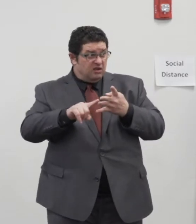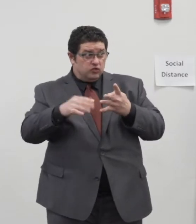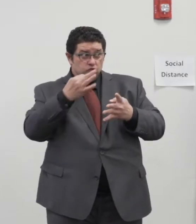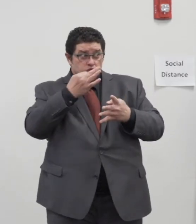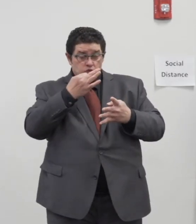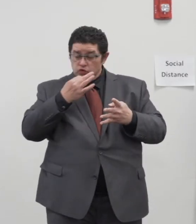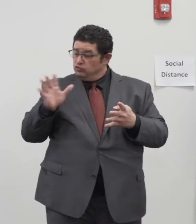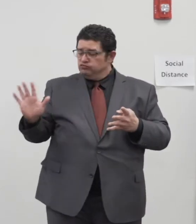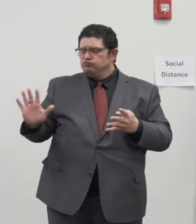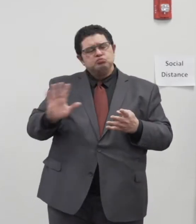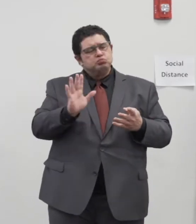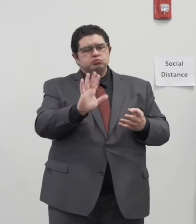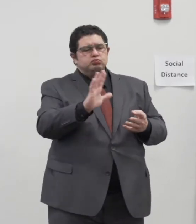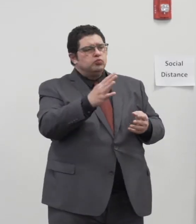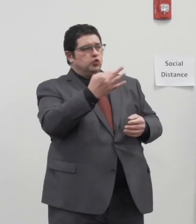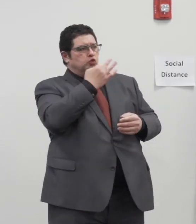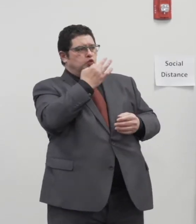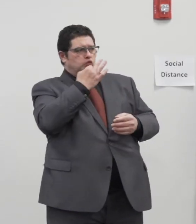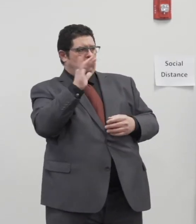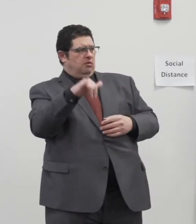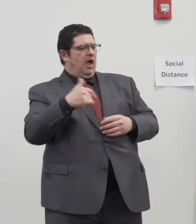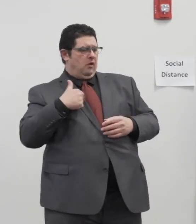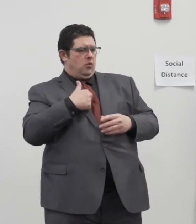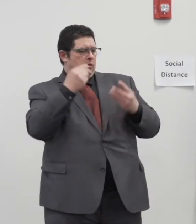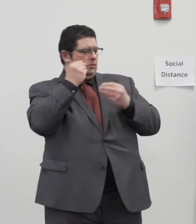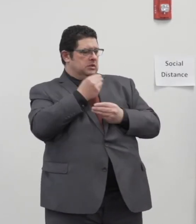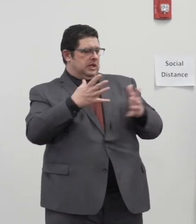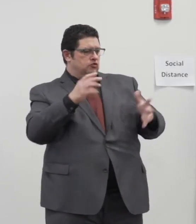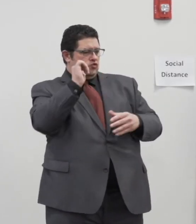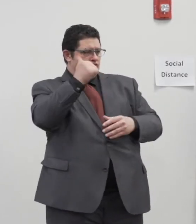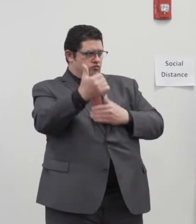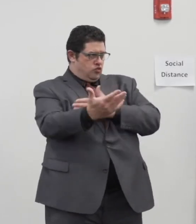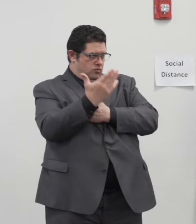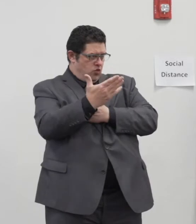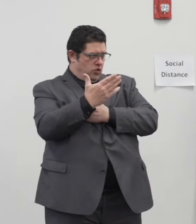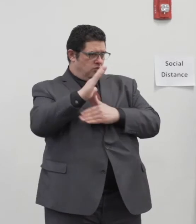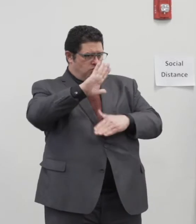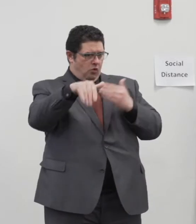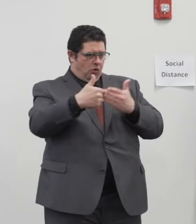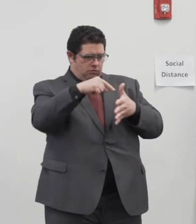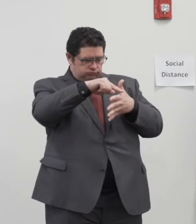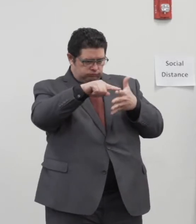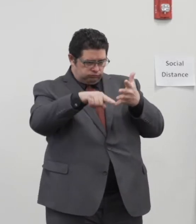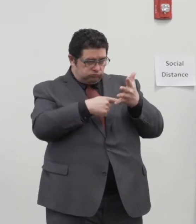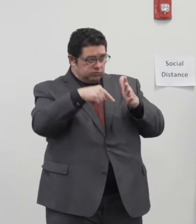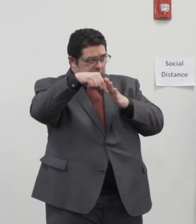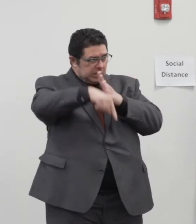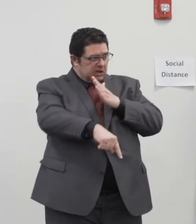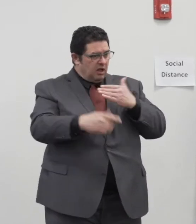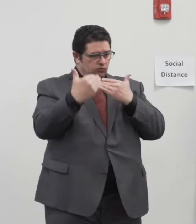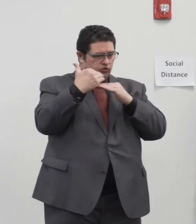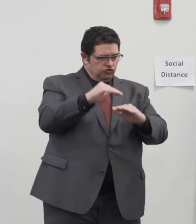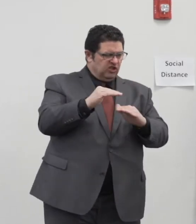No, it'll be sooner than that, and we'll make an announcement in the morning with all the details about the restrictions and what that will look like.